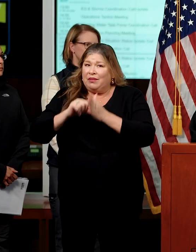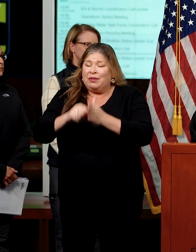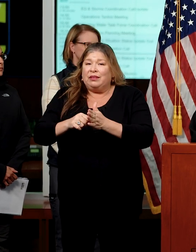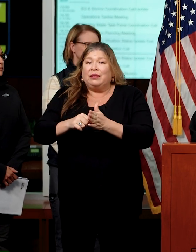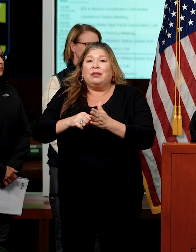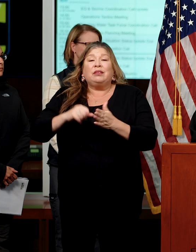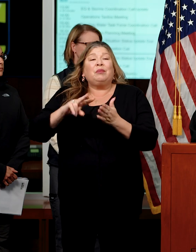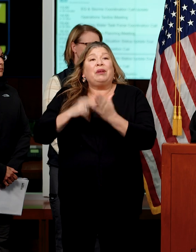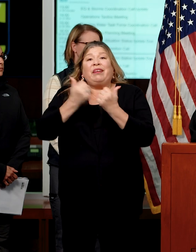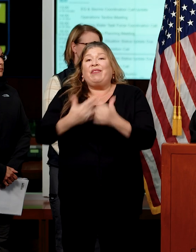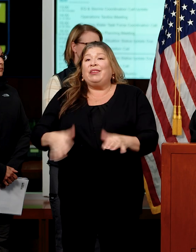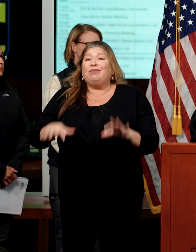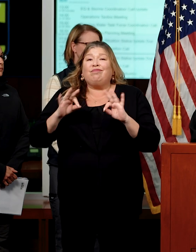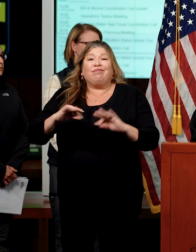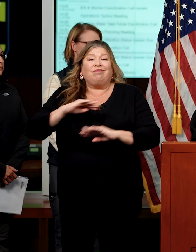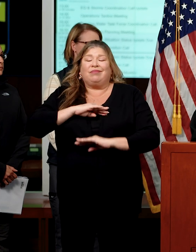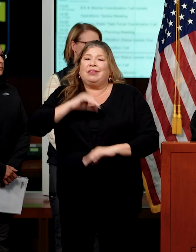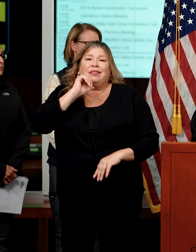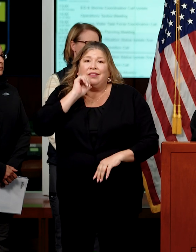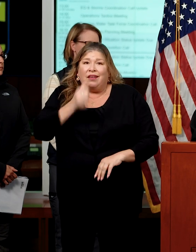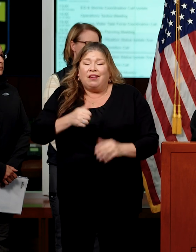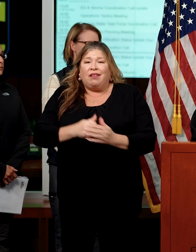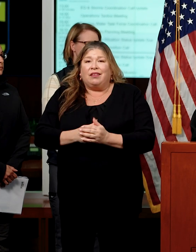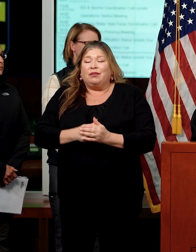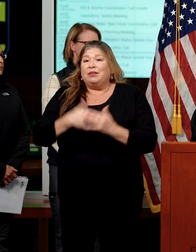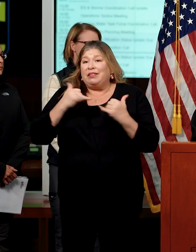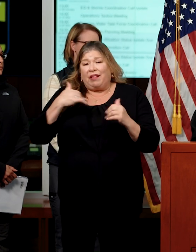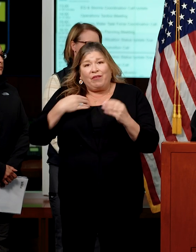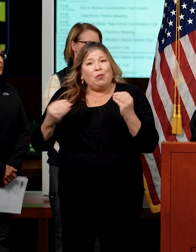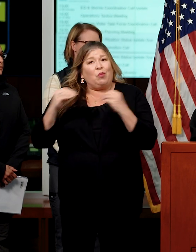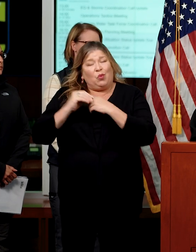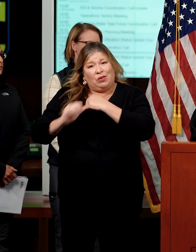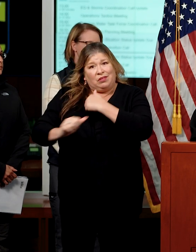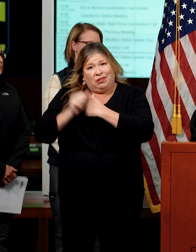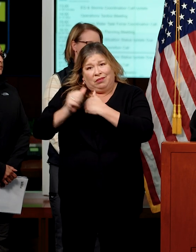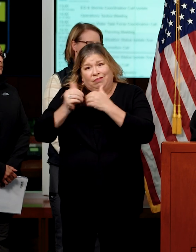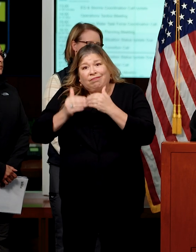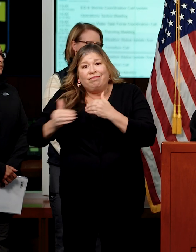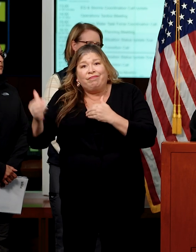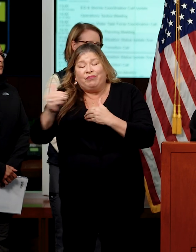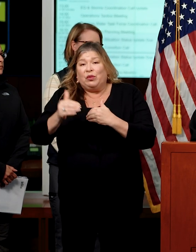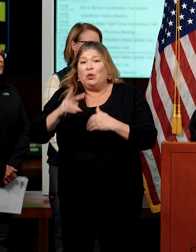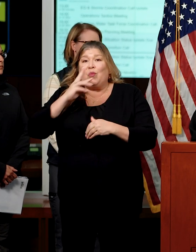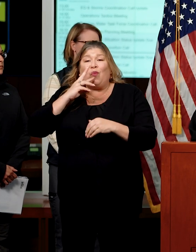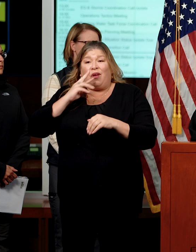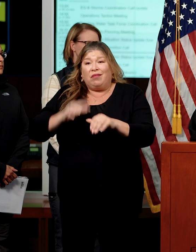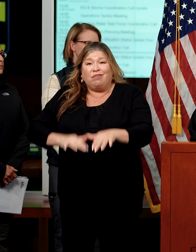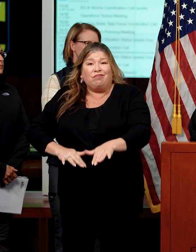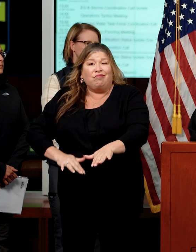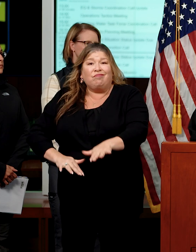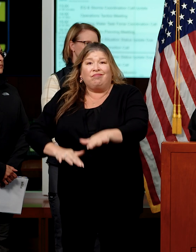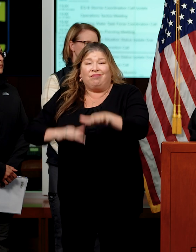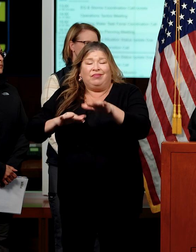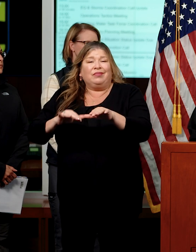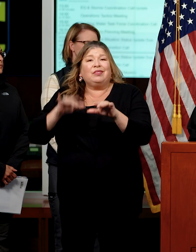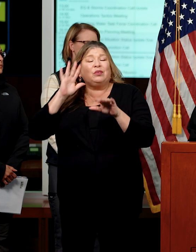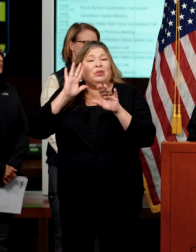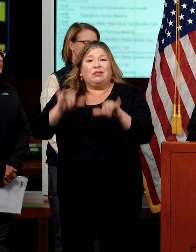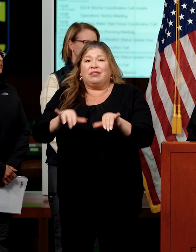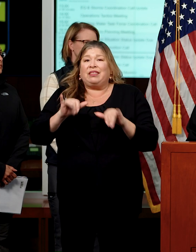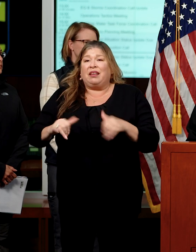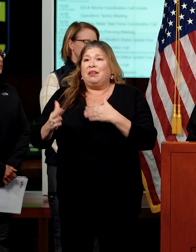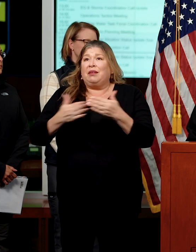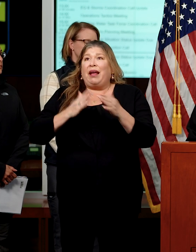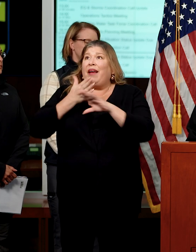out of the woods yet. The threat to communities remains, and waters will continue to rise even after these